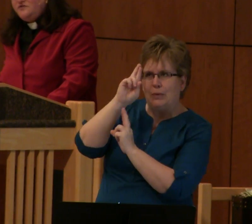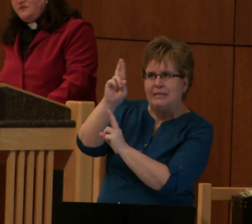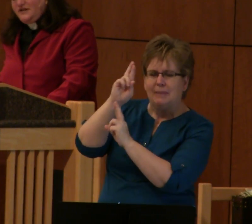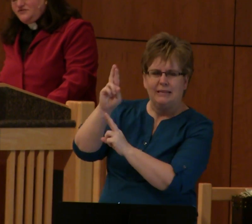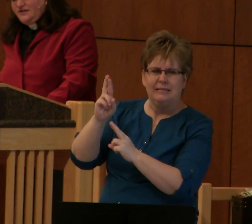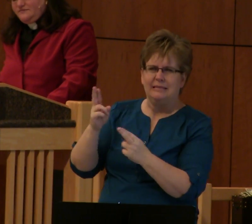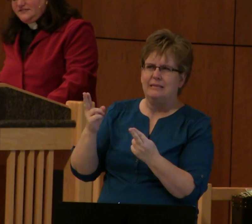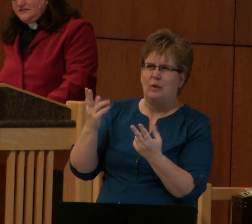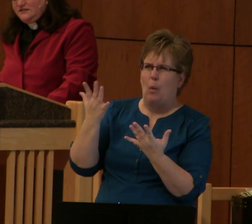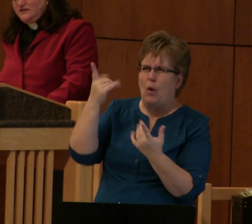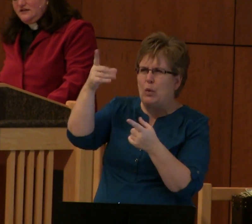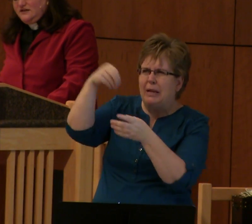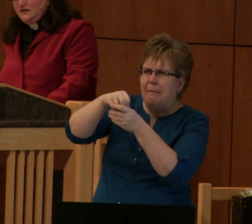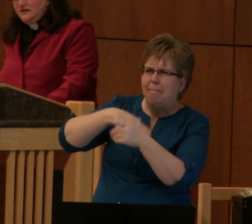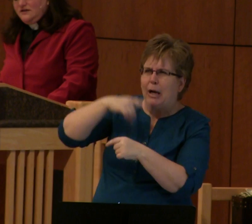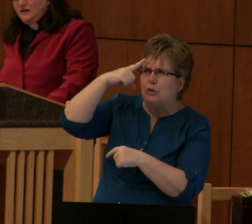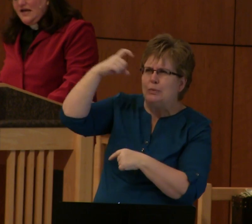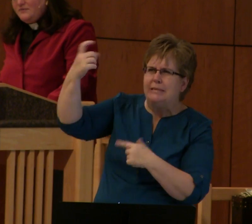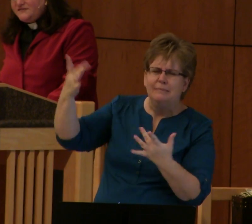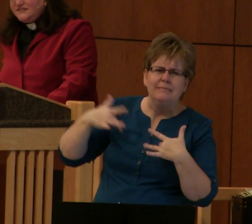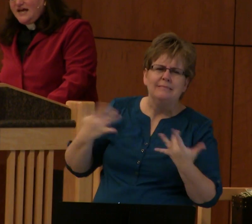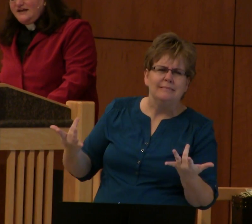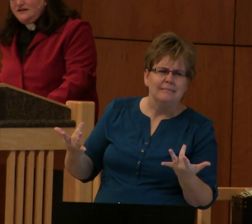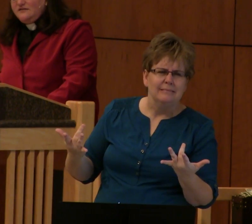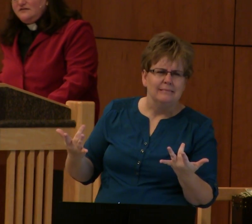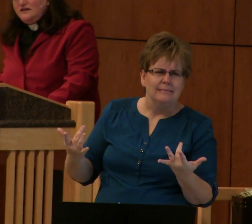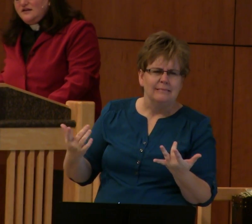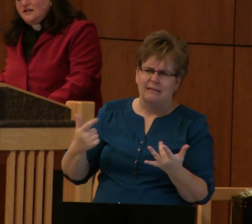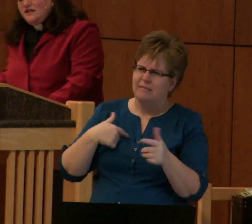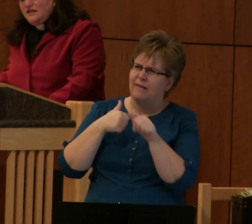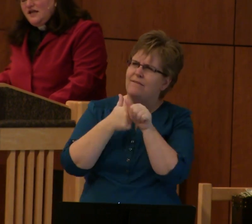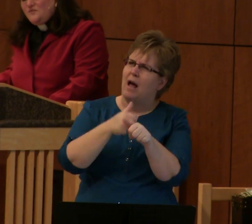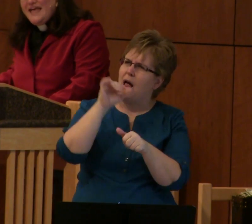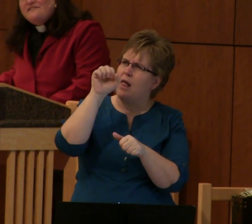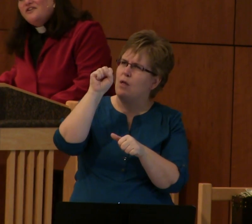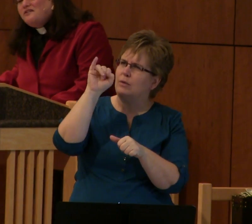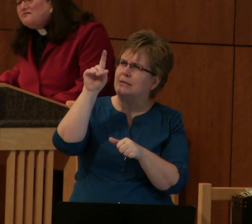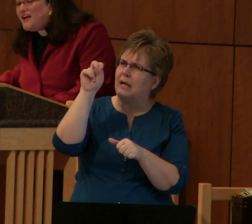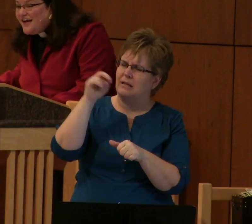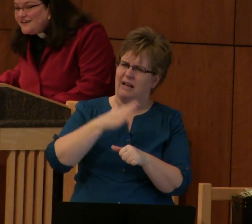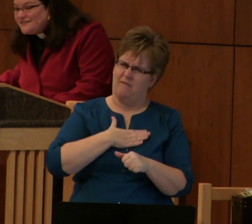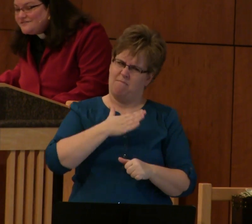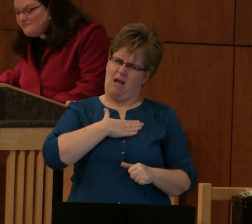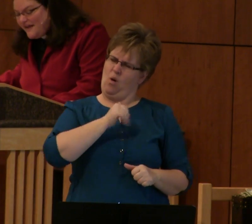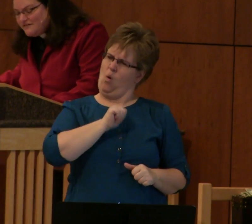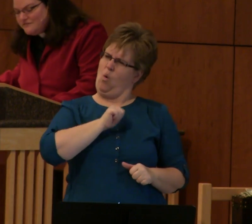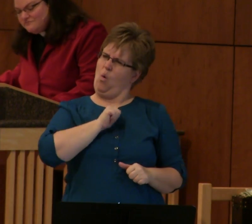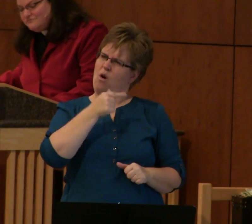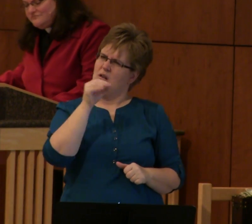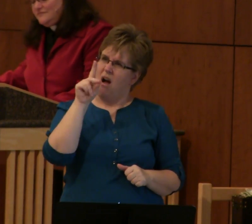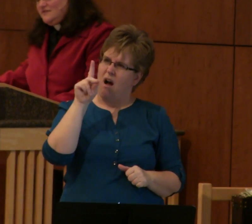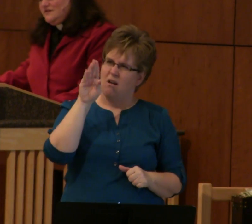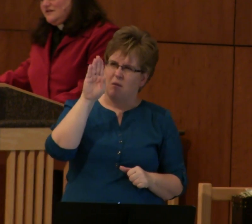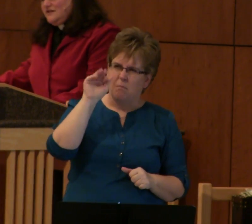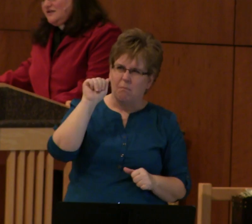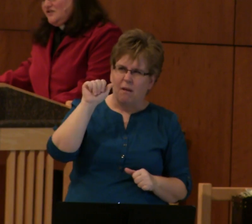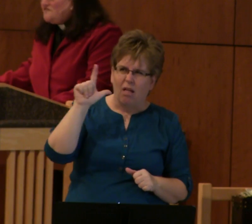what are you doing in my dreams? I am of Sidon, and we have our own God, Baal.